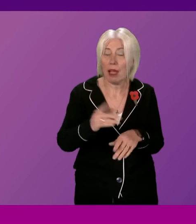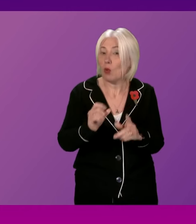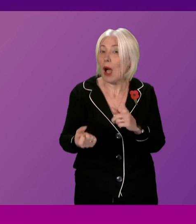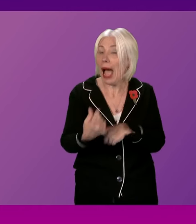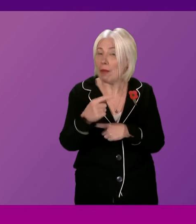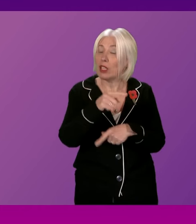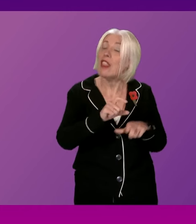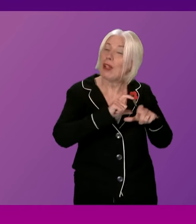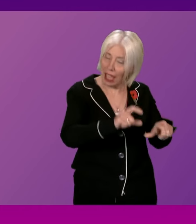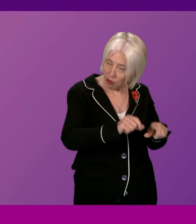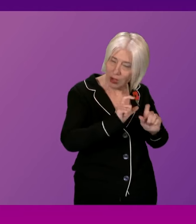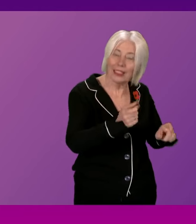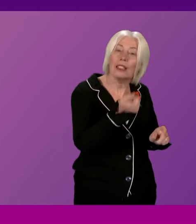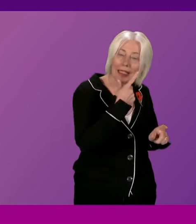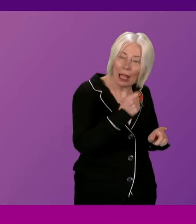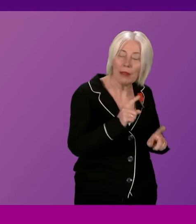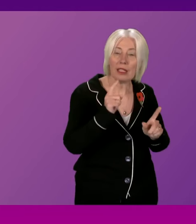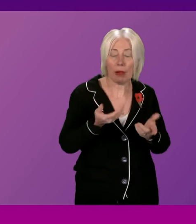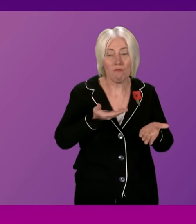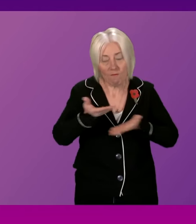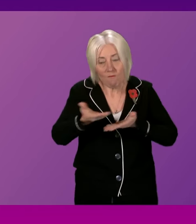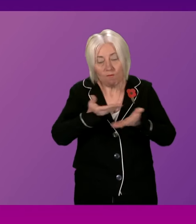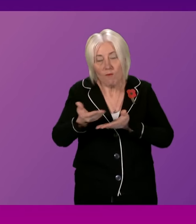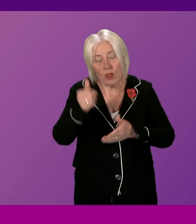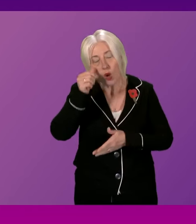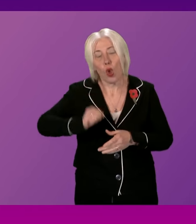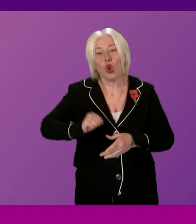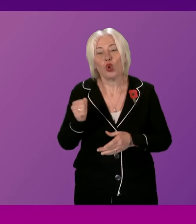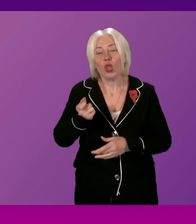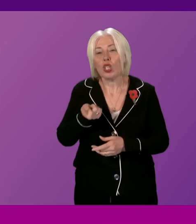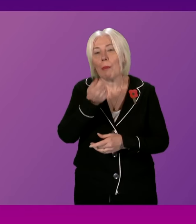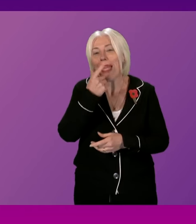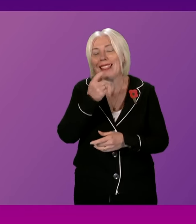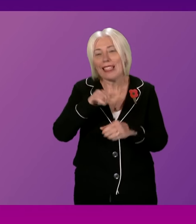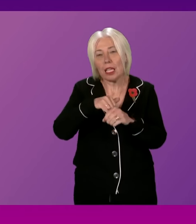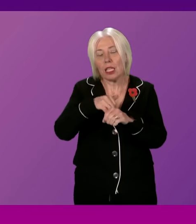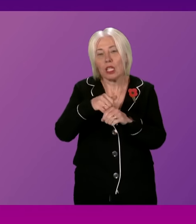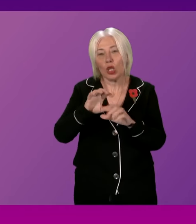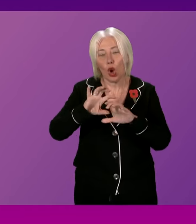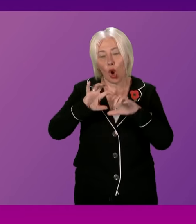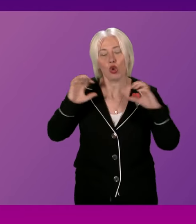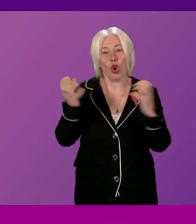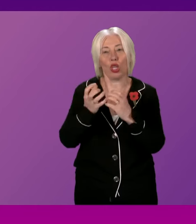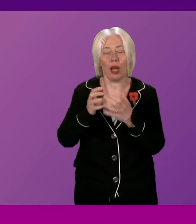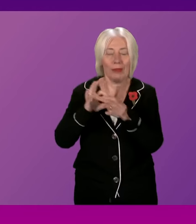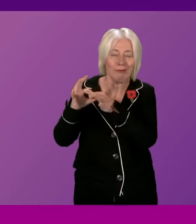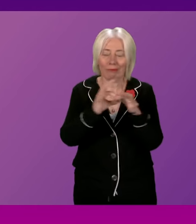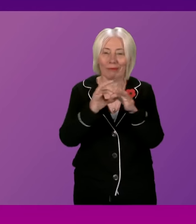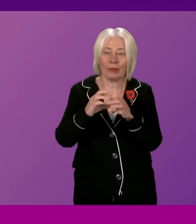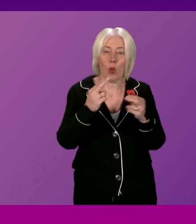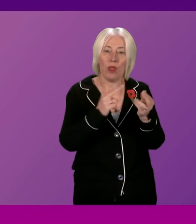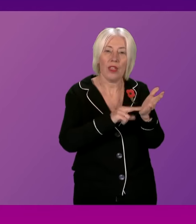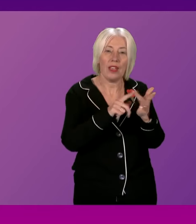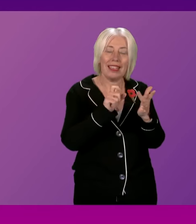However, I know that there are discussions that are ongoing, I know the Scottish Medicines Consortium is collaborating with NICE on a joint multiple